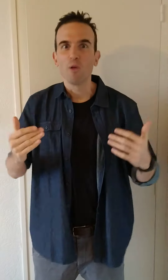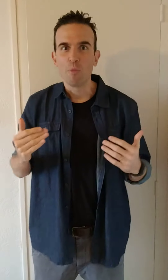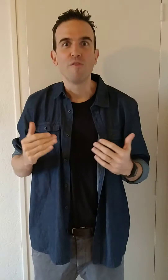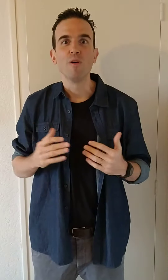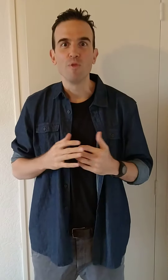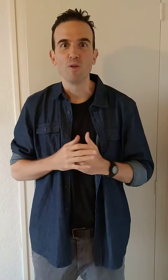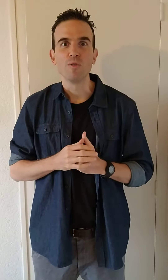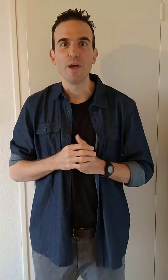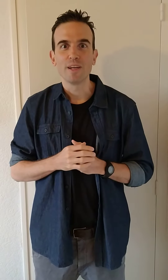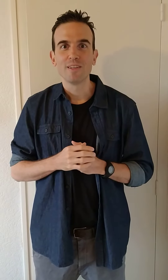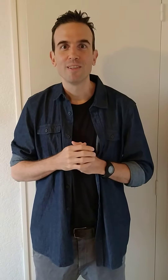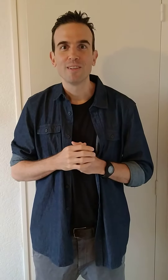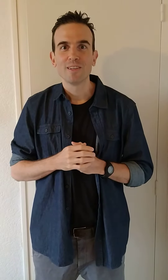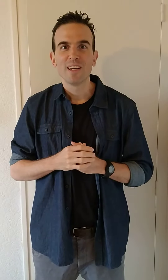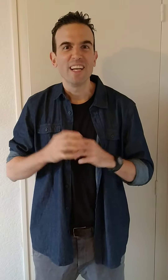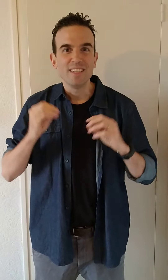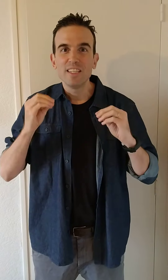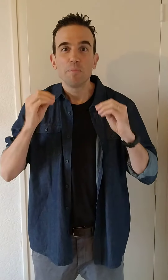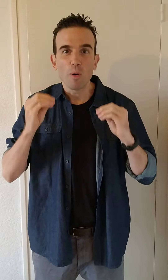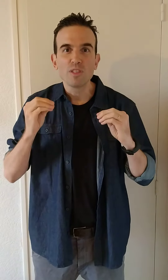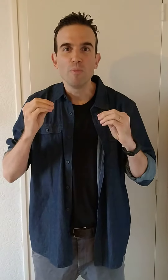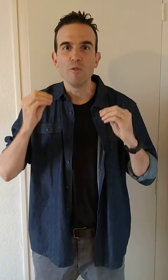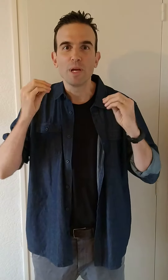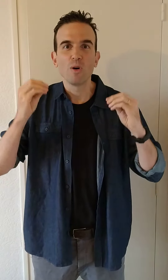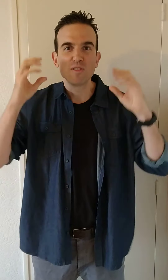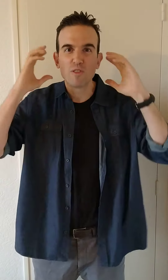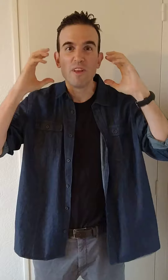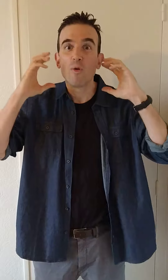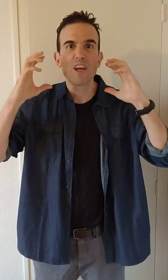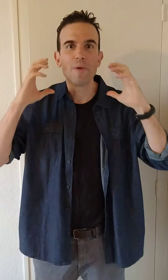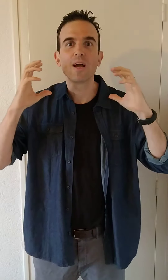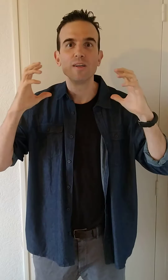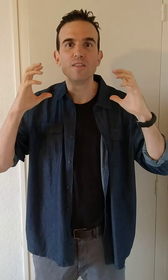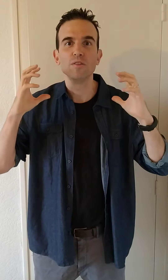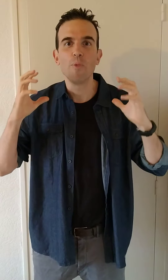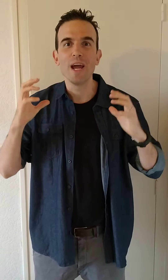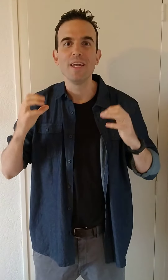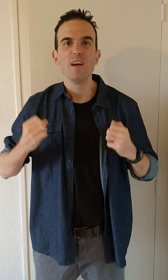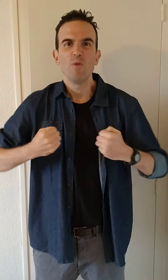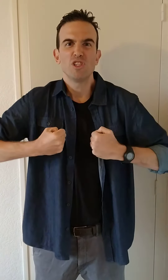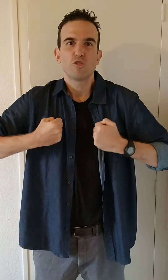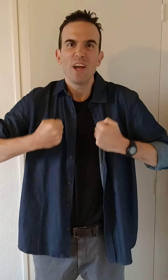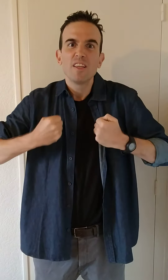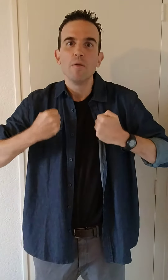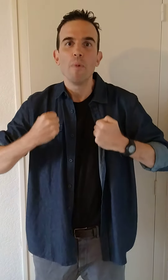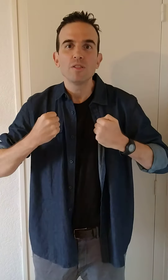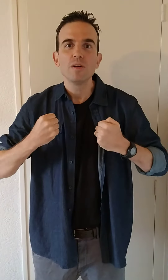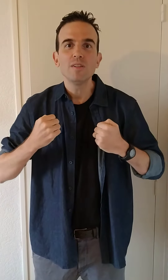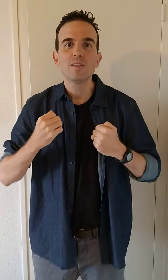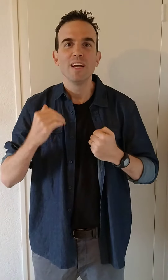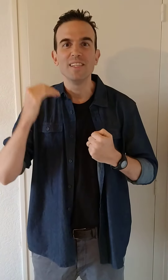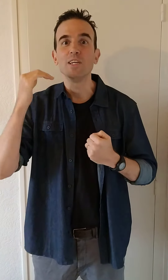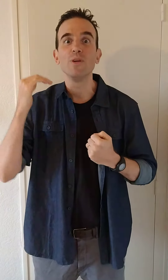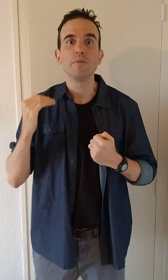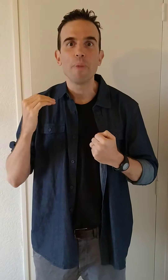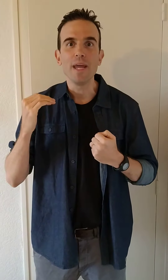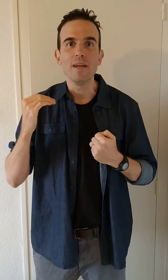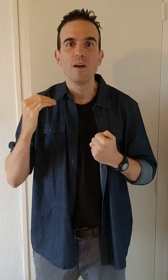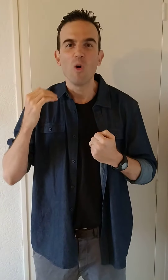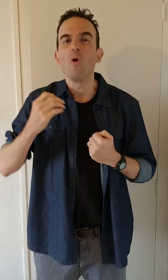outperform your other week. And this is possible because of the neurochemicals in the brain which strengthen muscles and decrease pain or